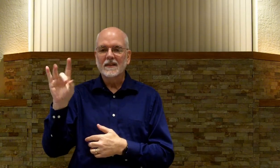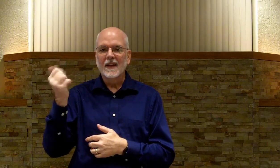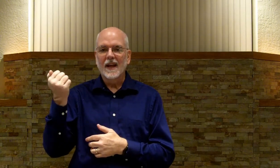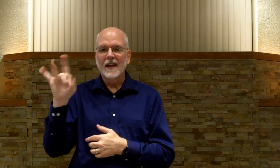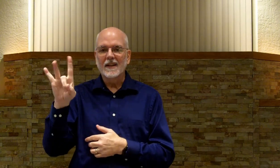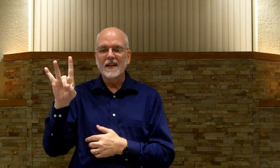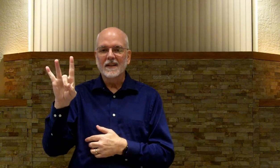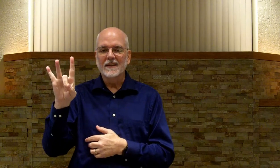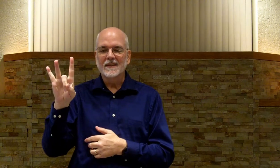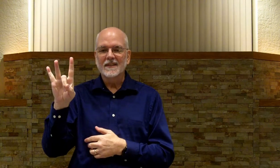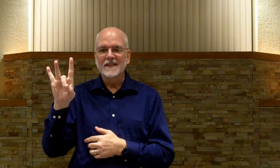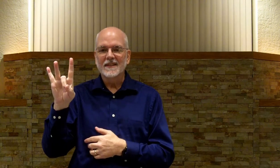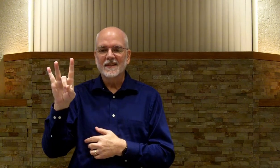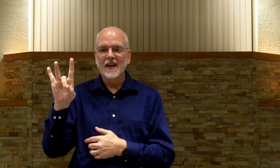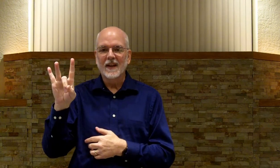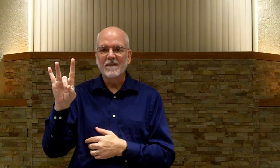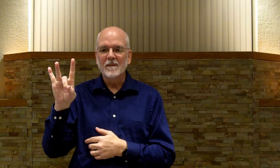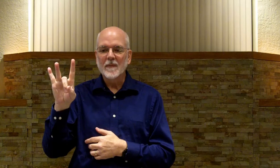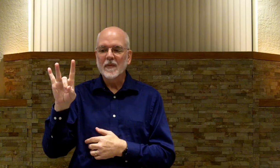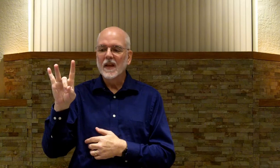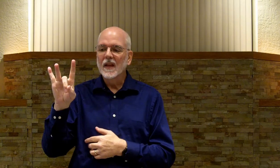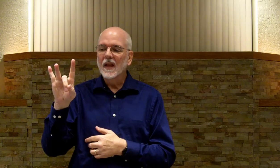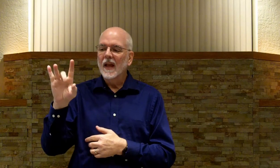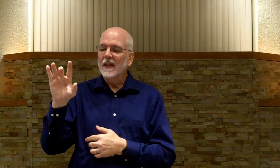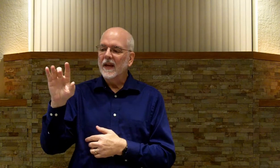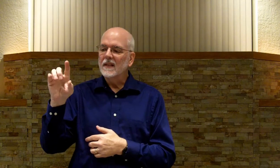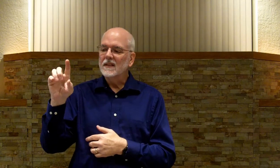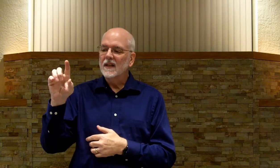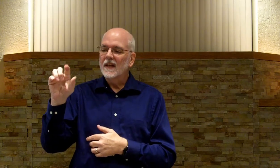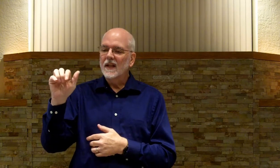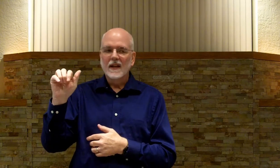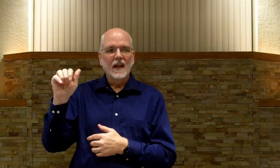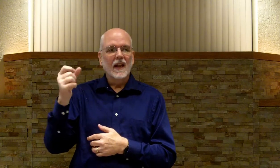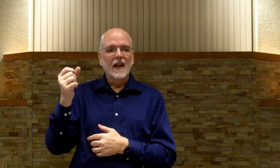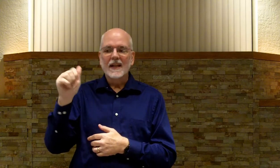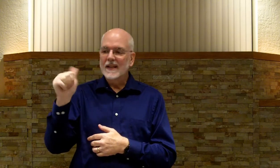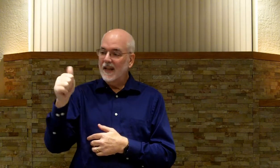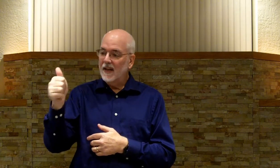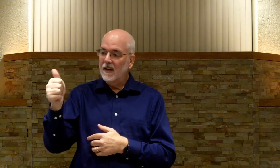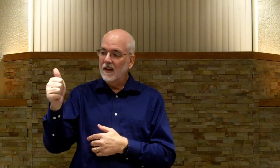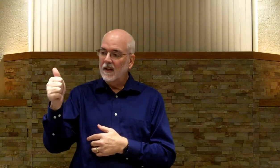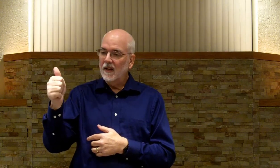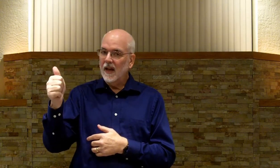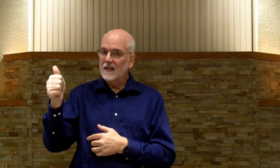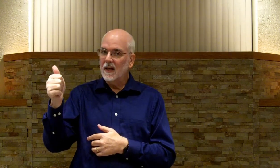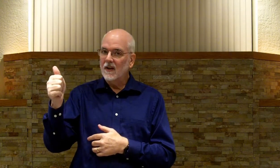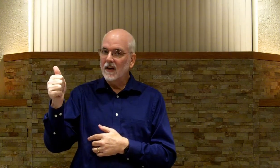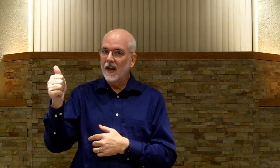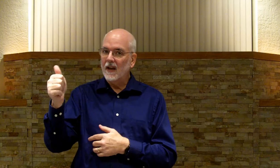18, okay? That is, 10, that's a letter, A,